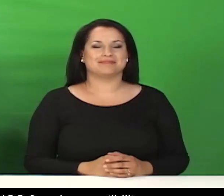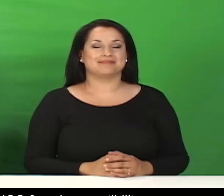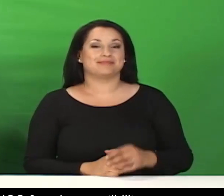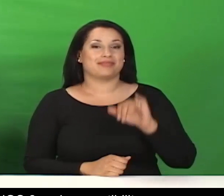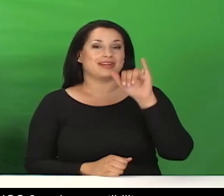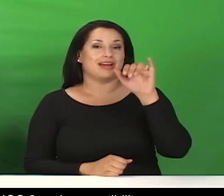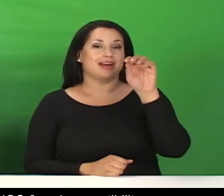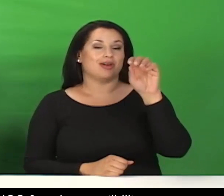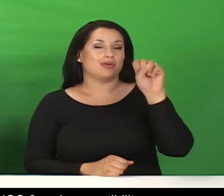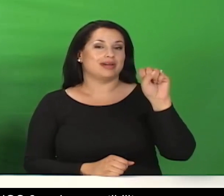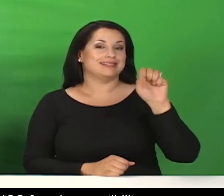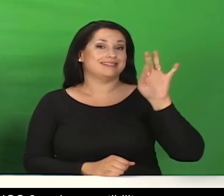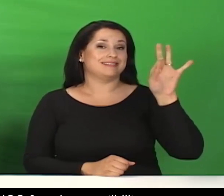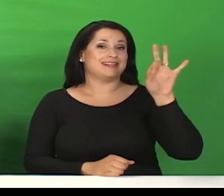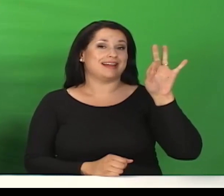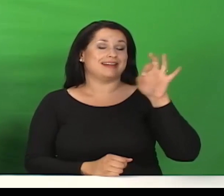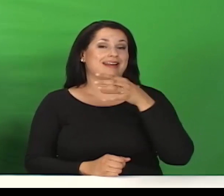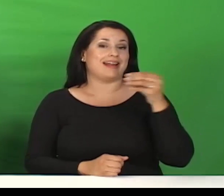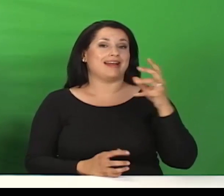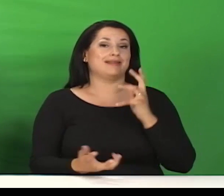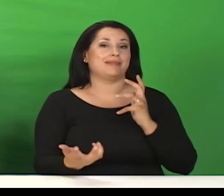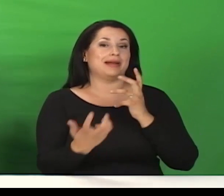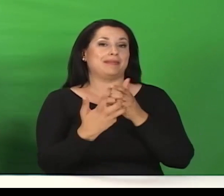iOS 9 in compatibility.